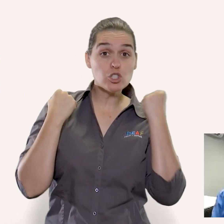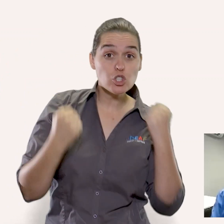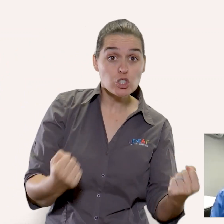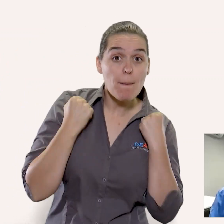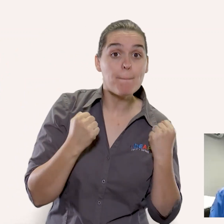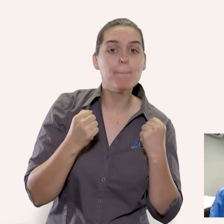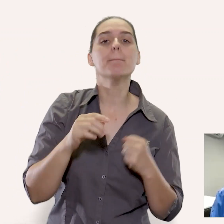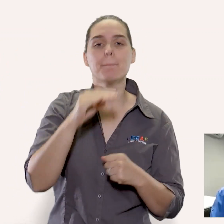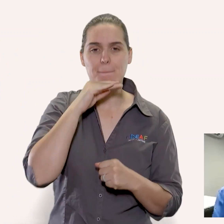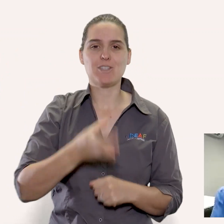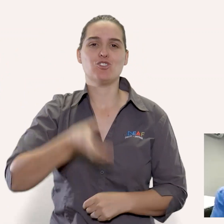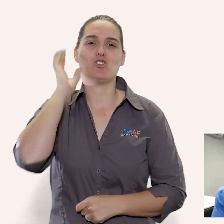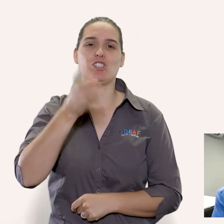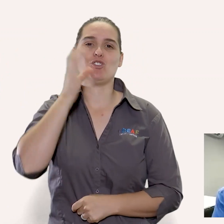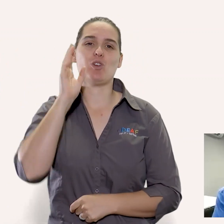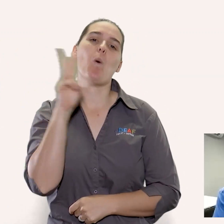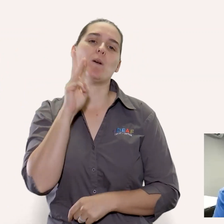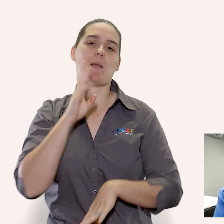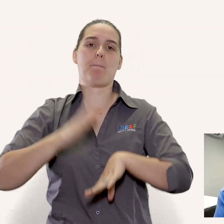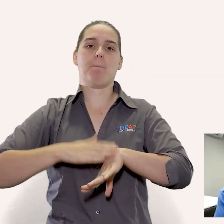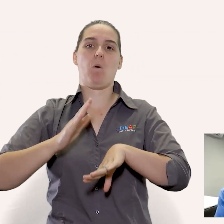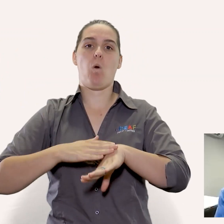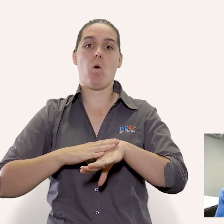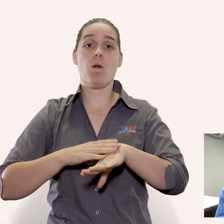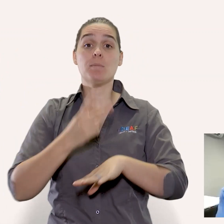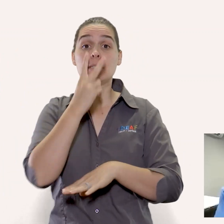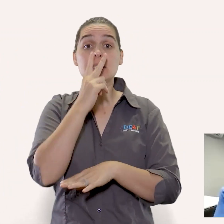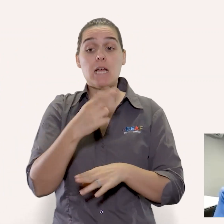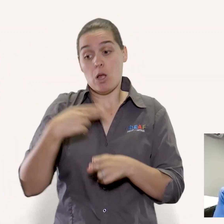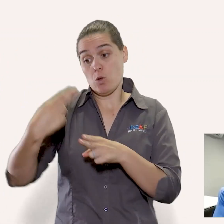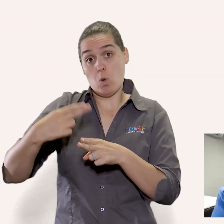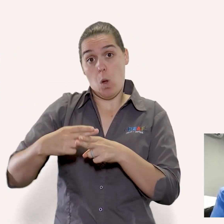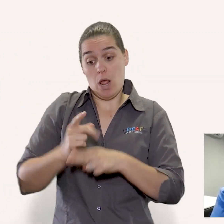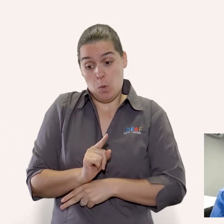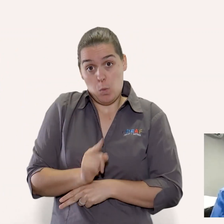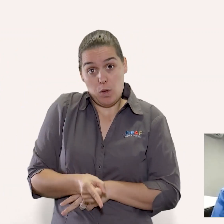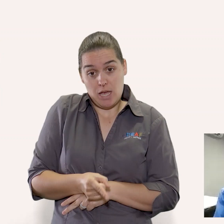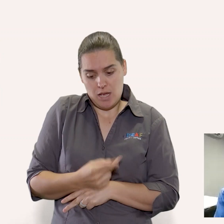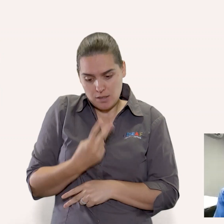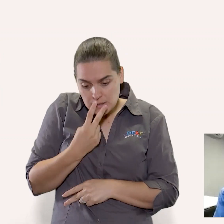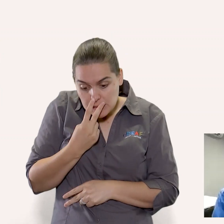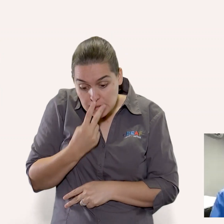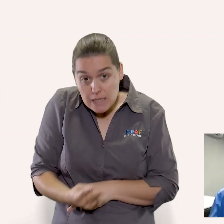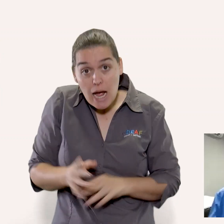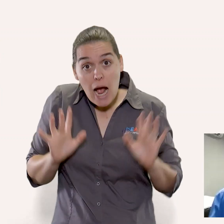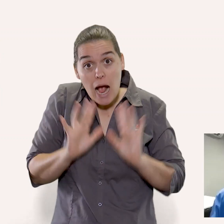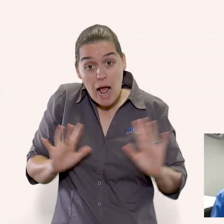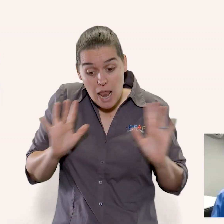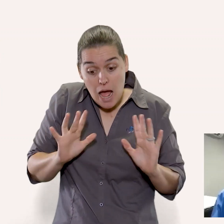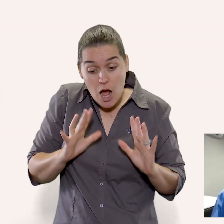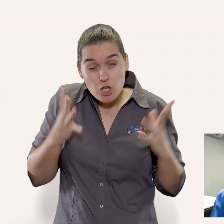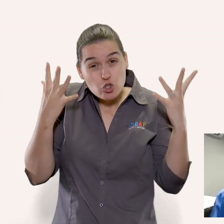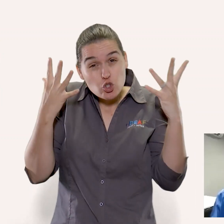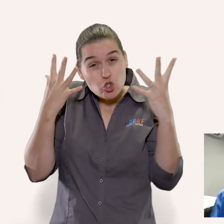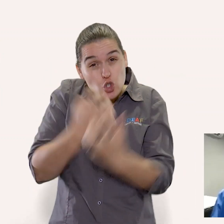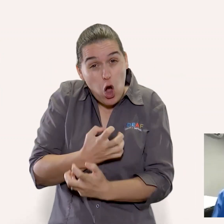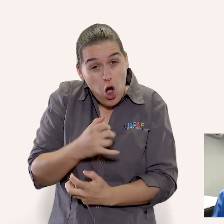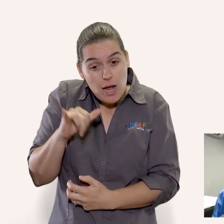exercising so if your urine starts becoming a very dark yellowy color then maybe you should drink a little bit more water